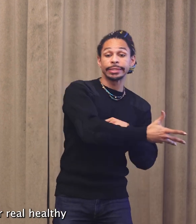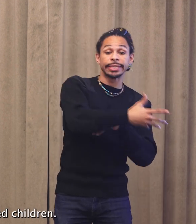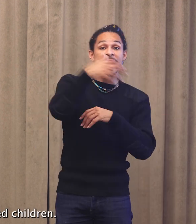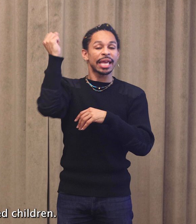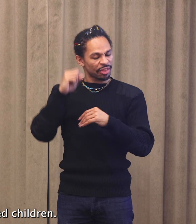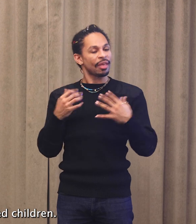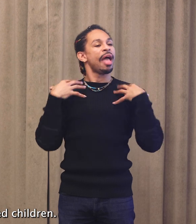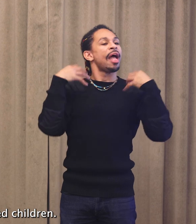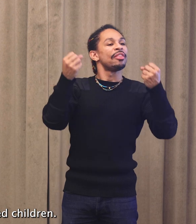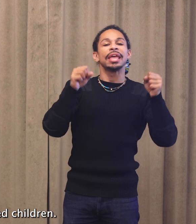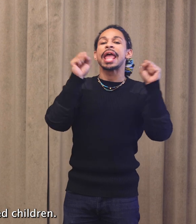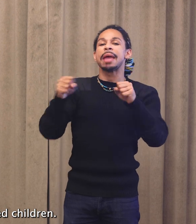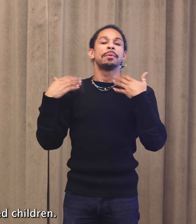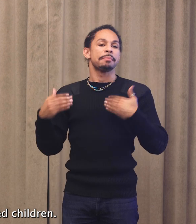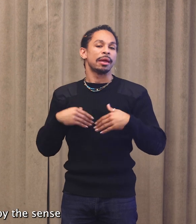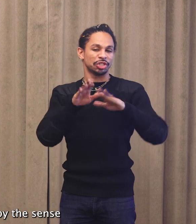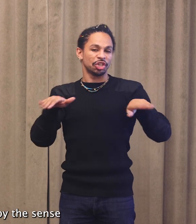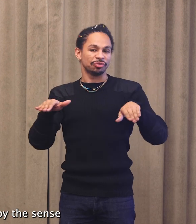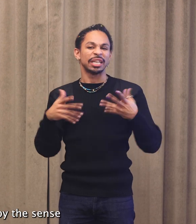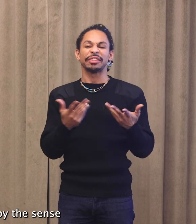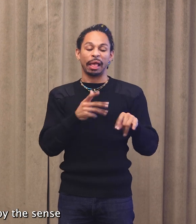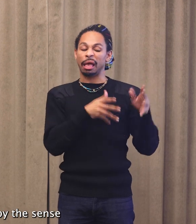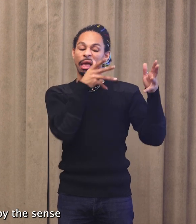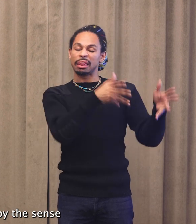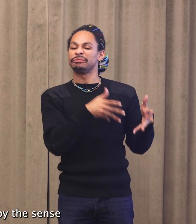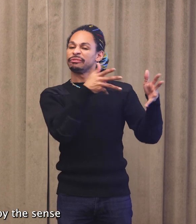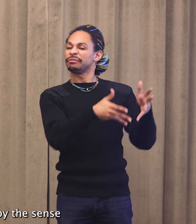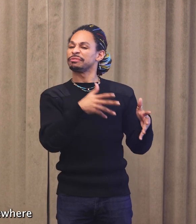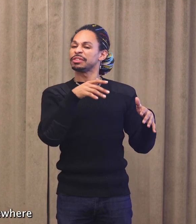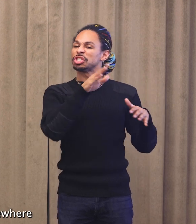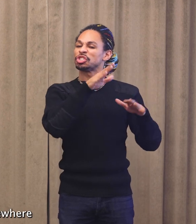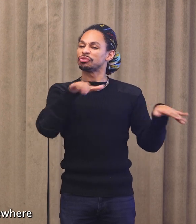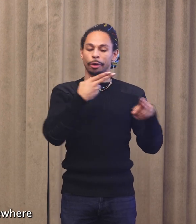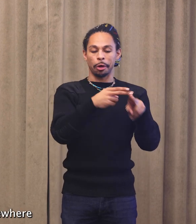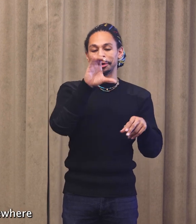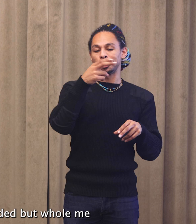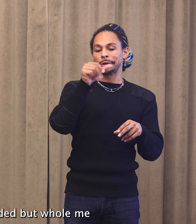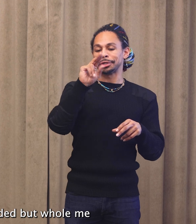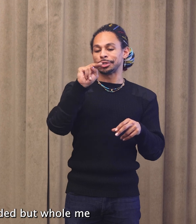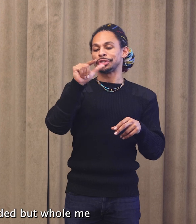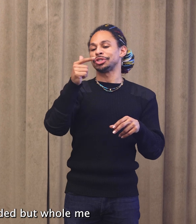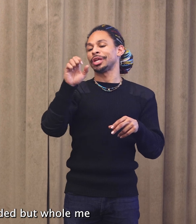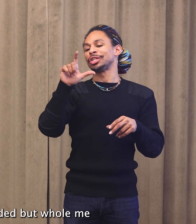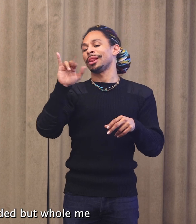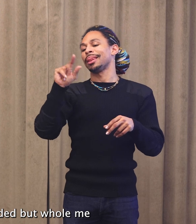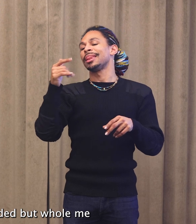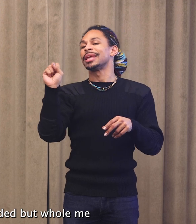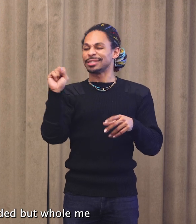healthy, and able-bodied children. I was haunted by this sense that somewhere there was an